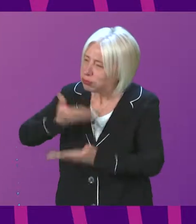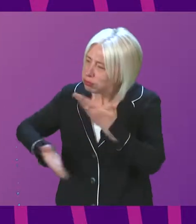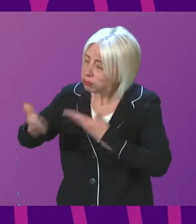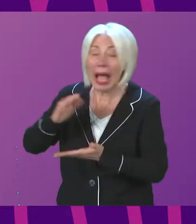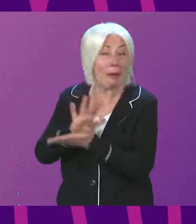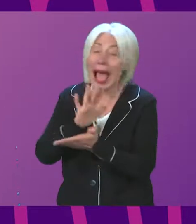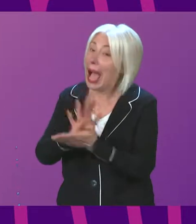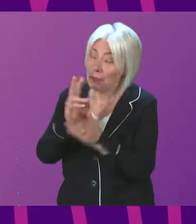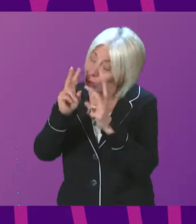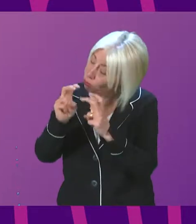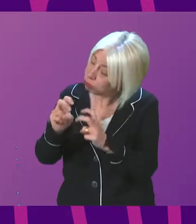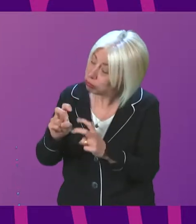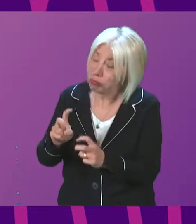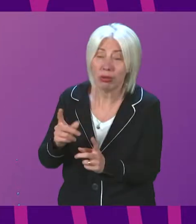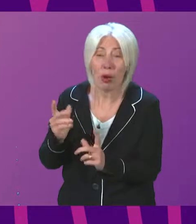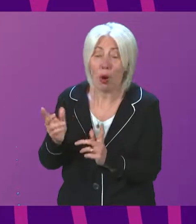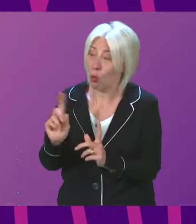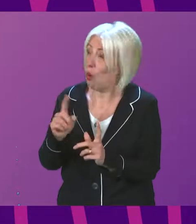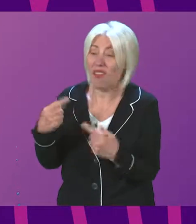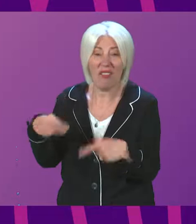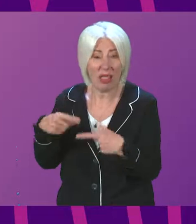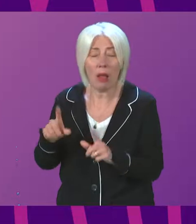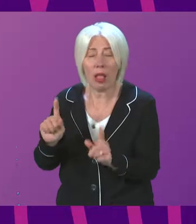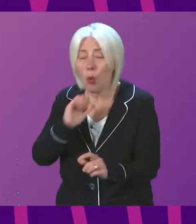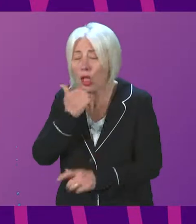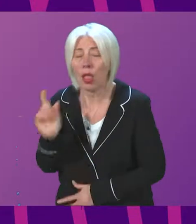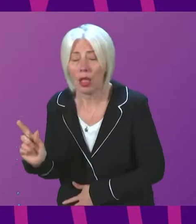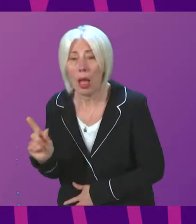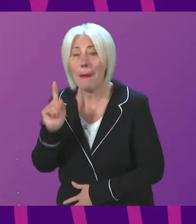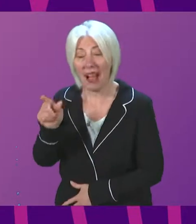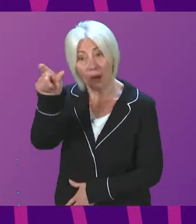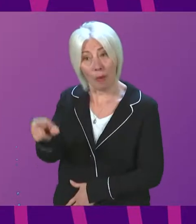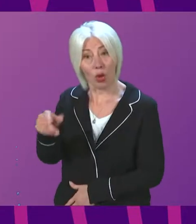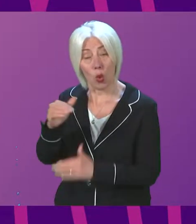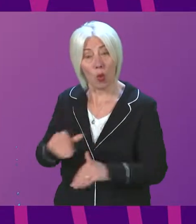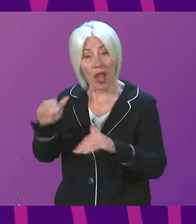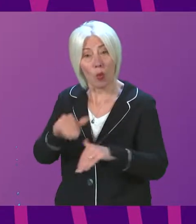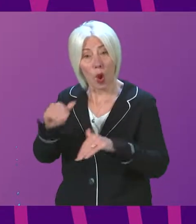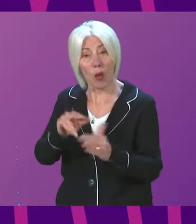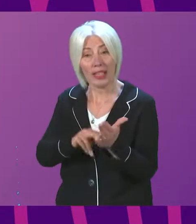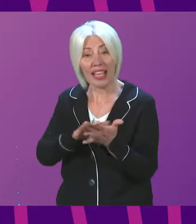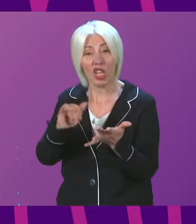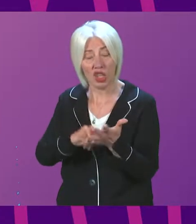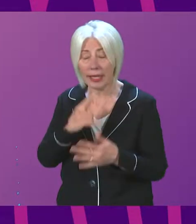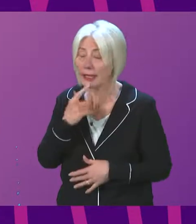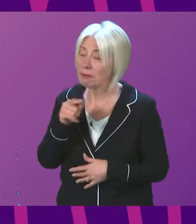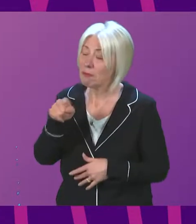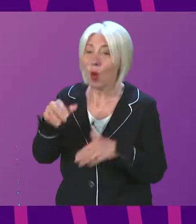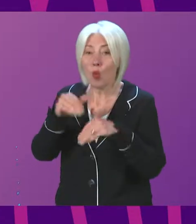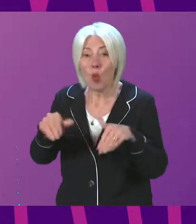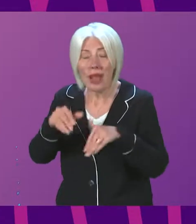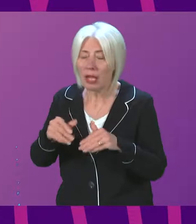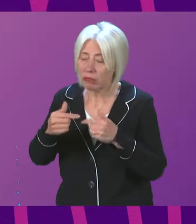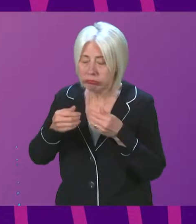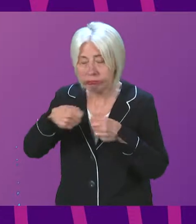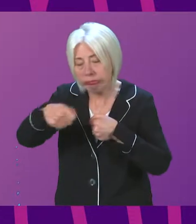I am happy to look at any more information that is available. When someone is waiting on the NHS and are waiting too long for